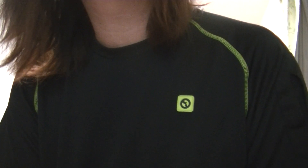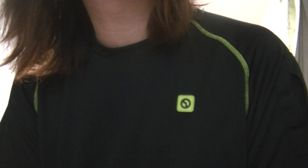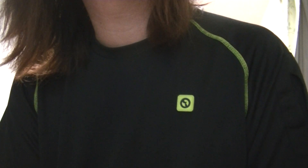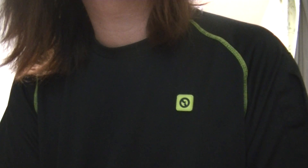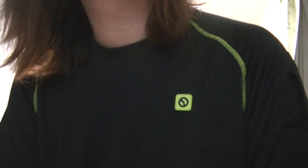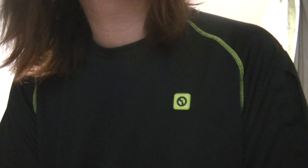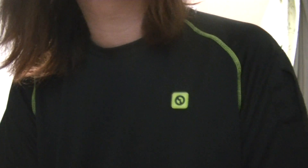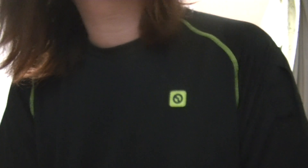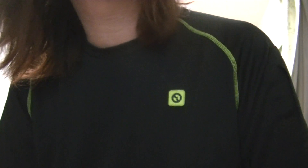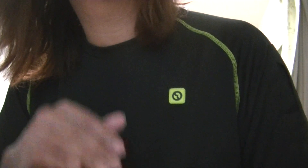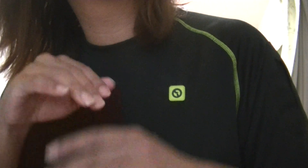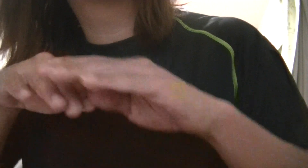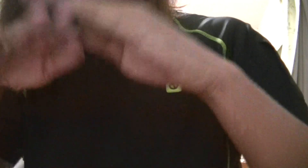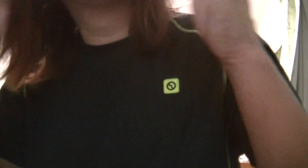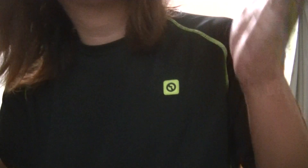We are the girls